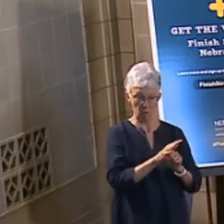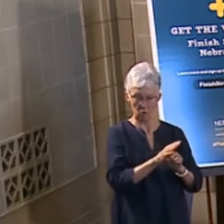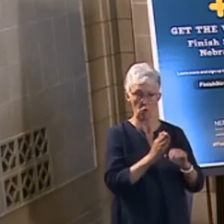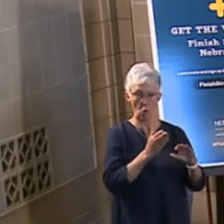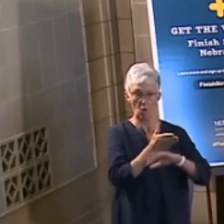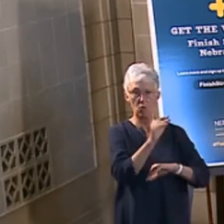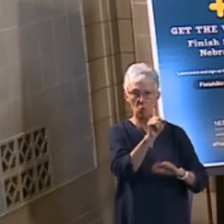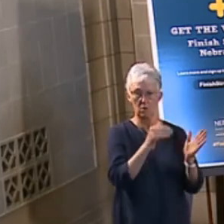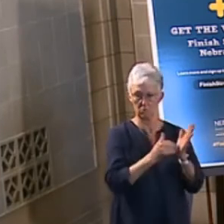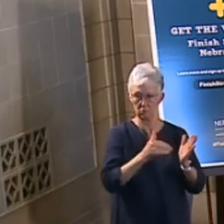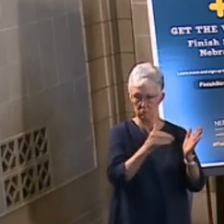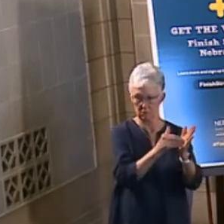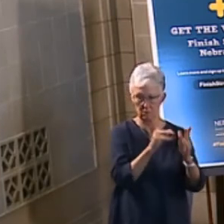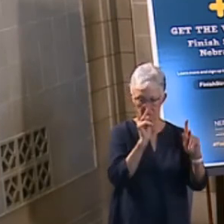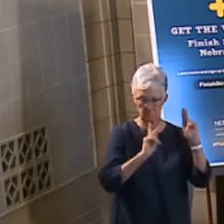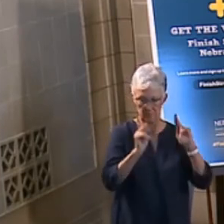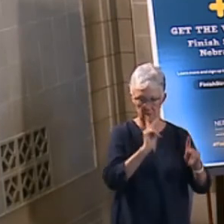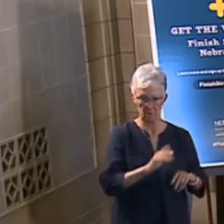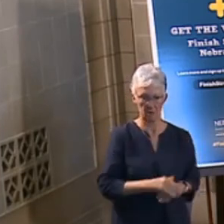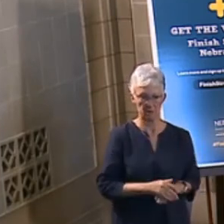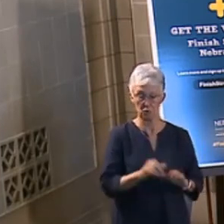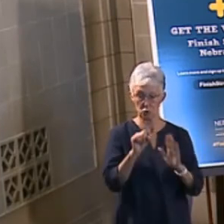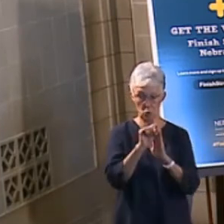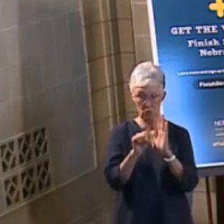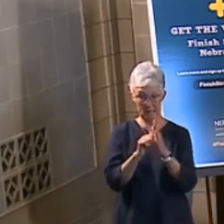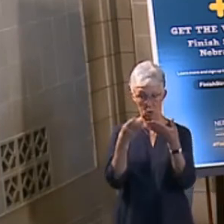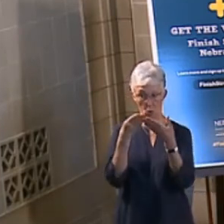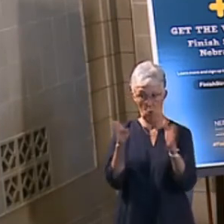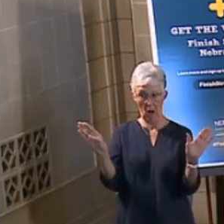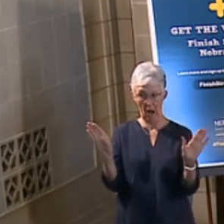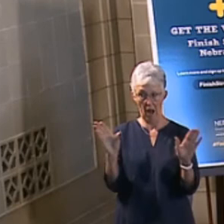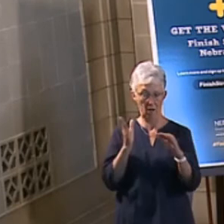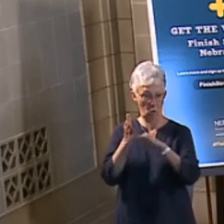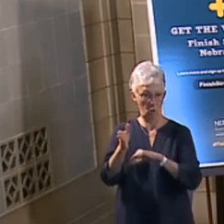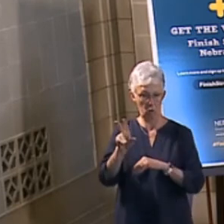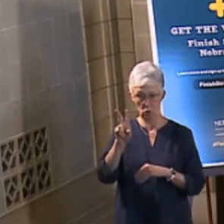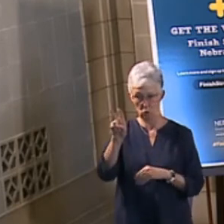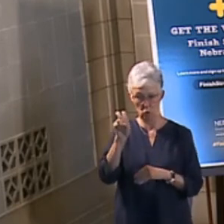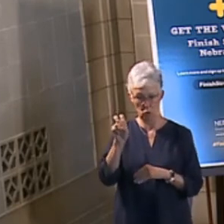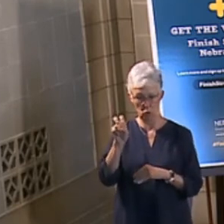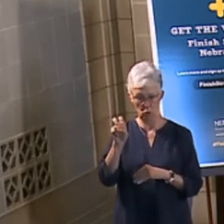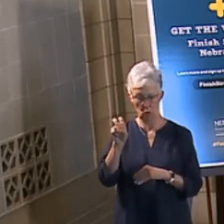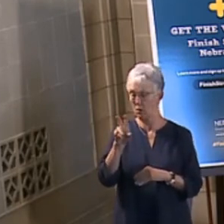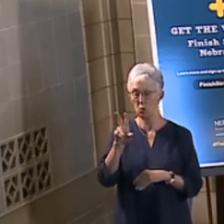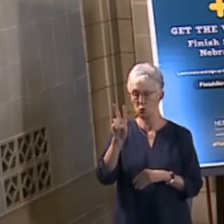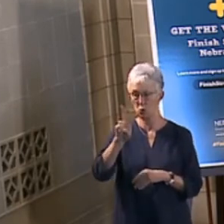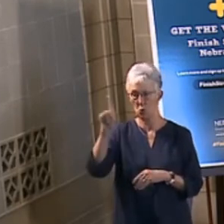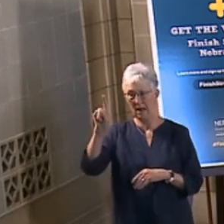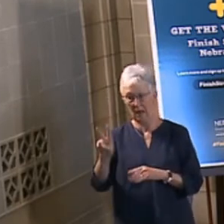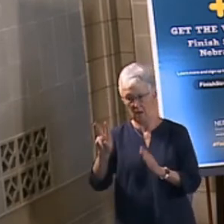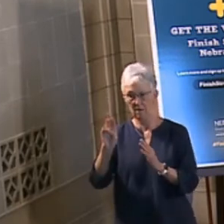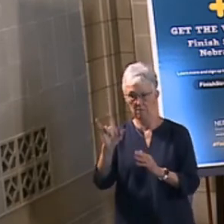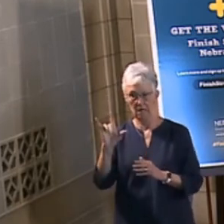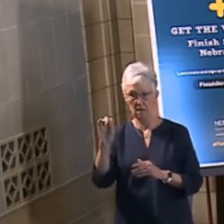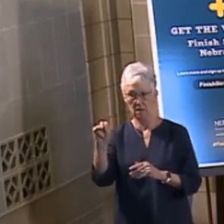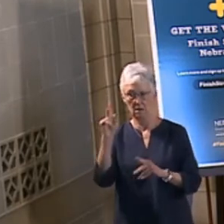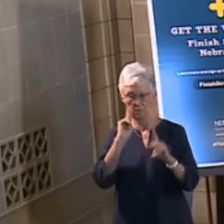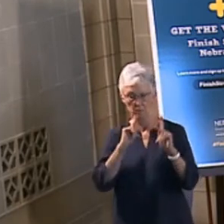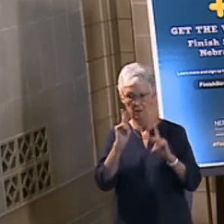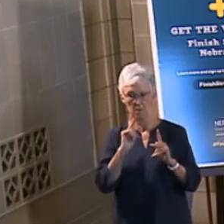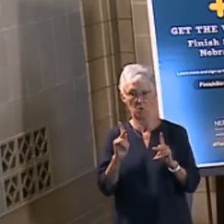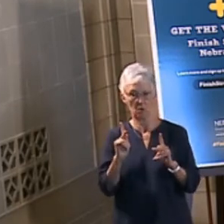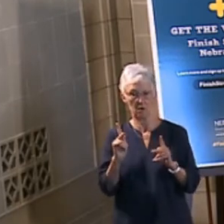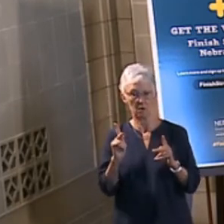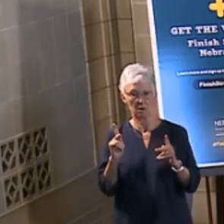2.5 million tests statewide through all of our testing venues. So, we've made a tremendous amount of progress